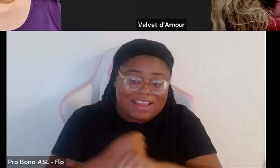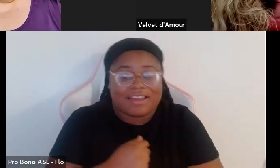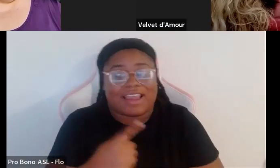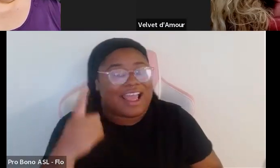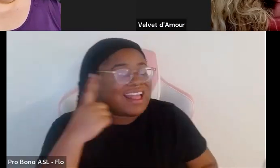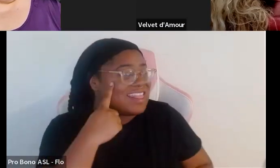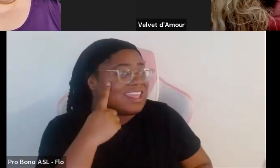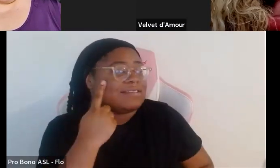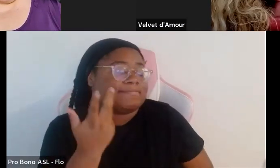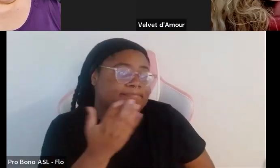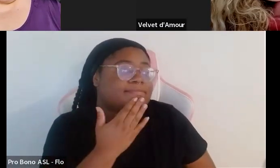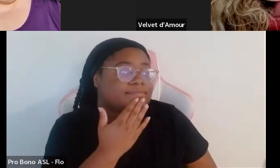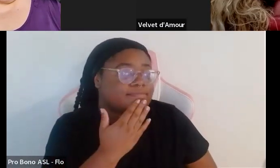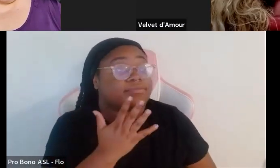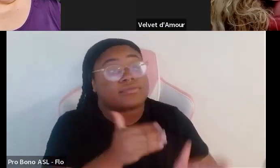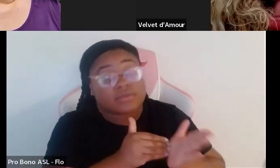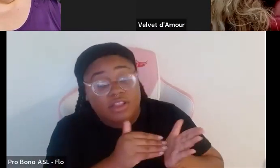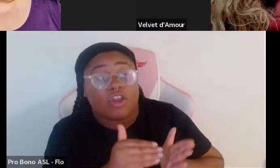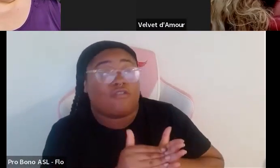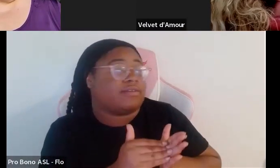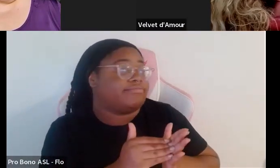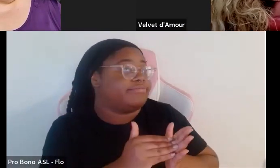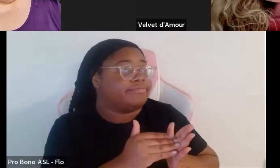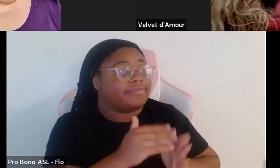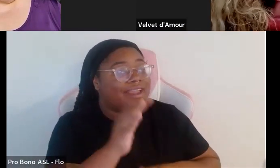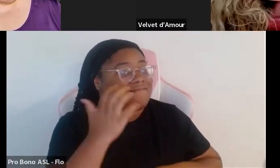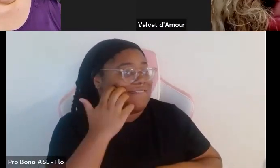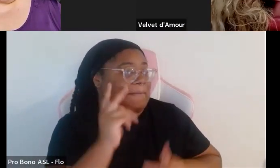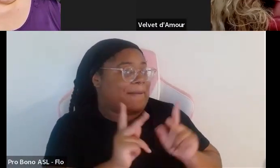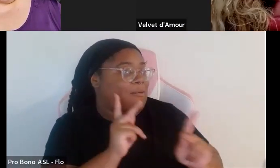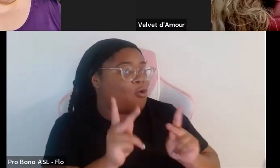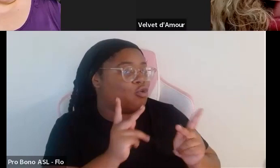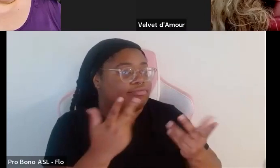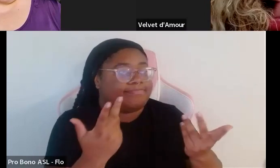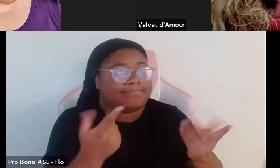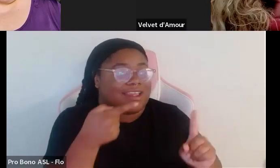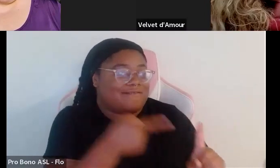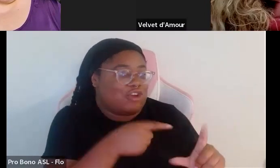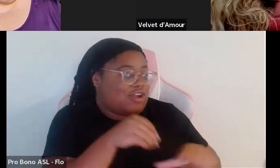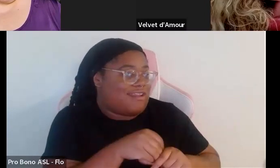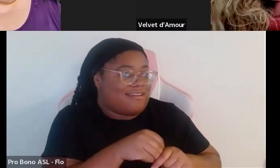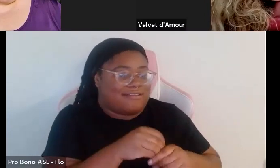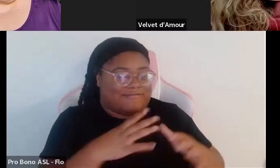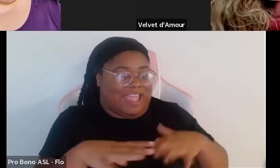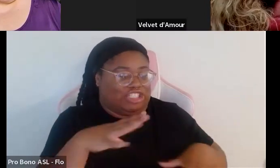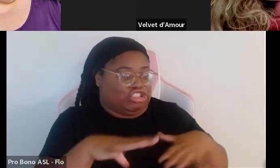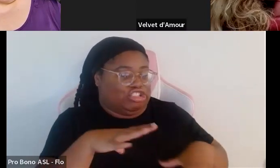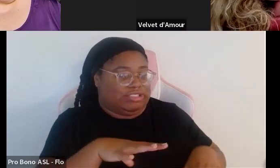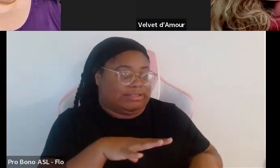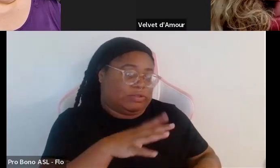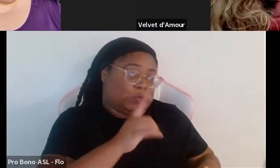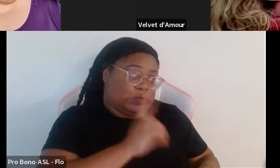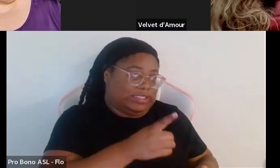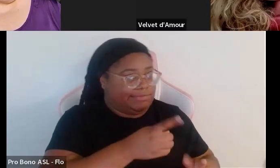that's a way that so often fat people if they're ever allowed within fashion like nine times out of